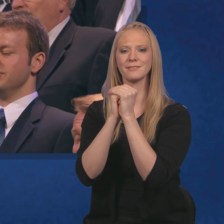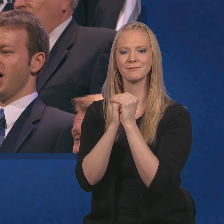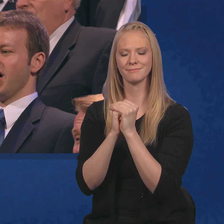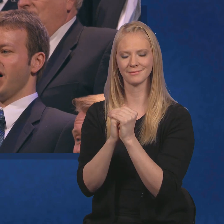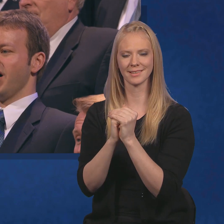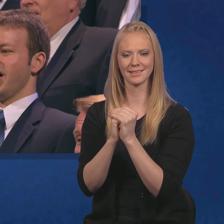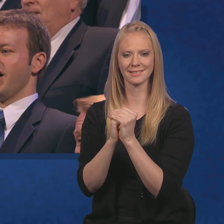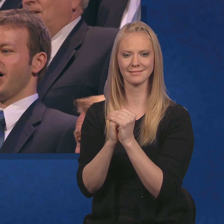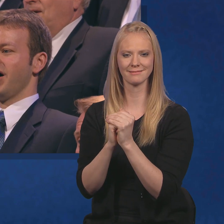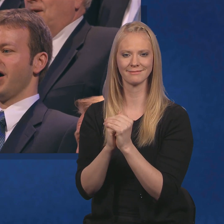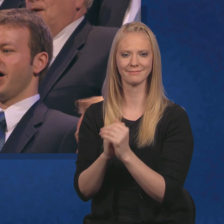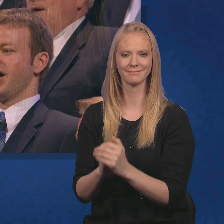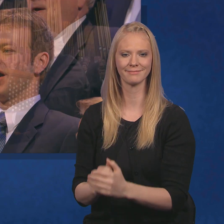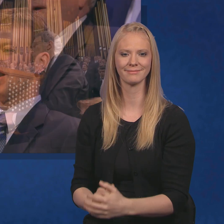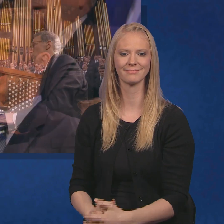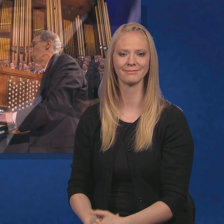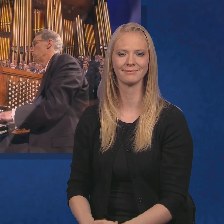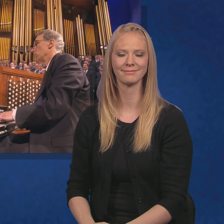amen.